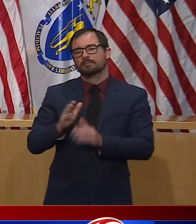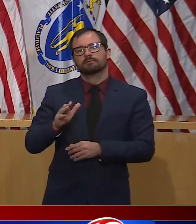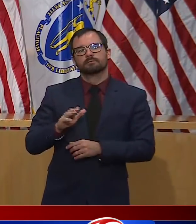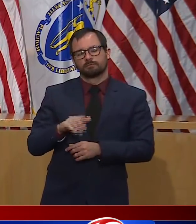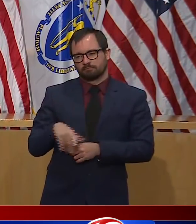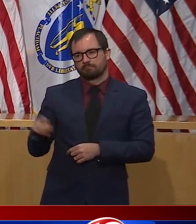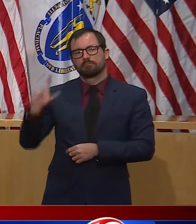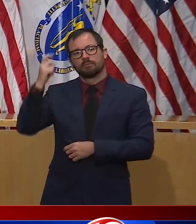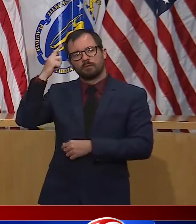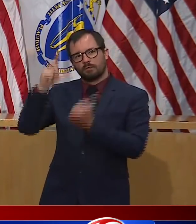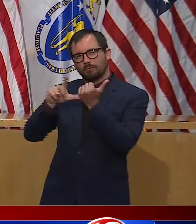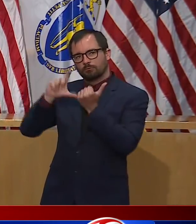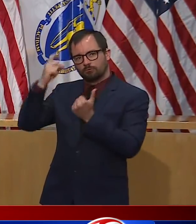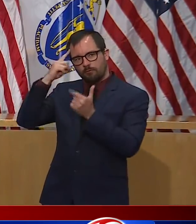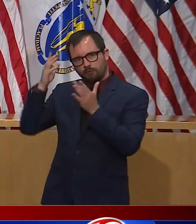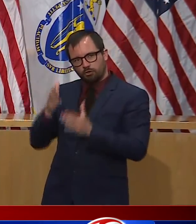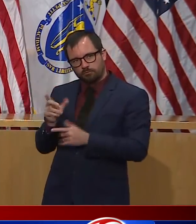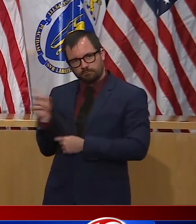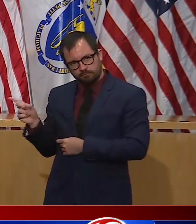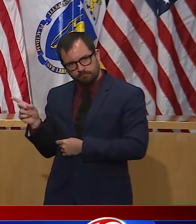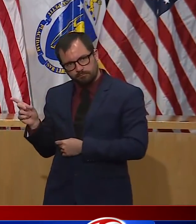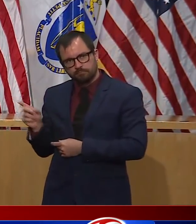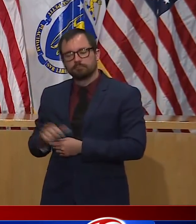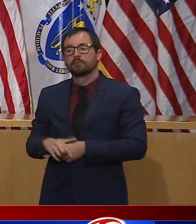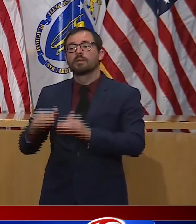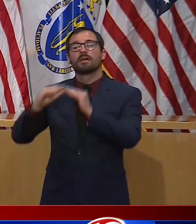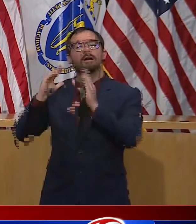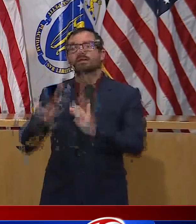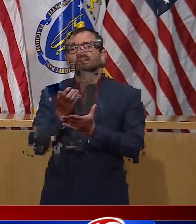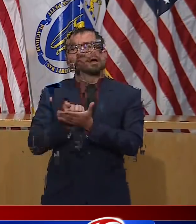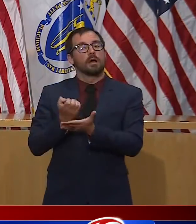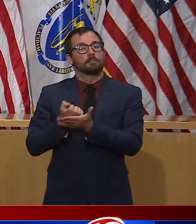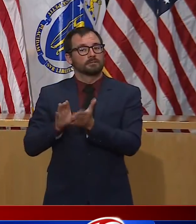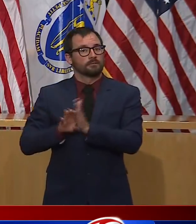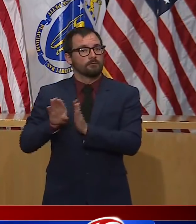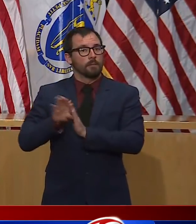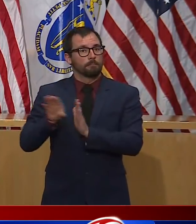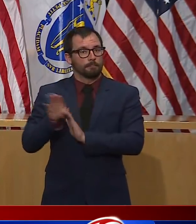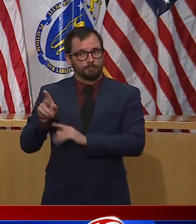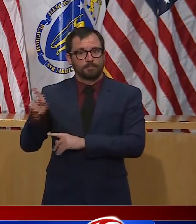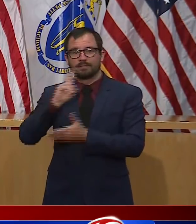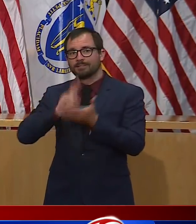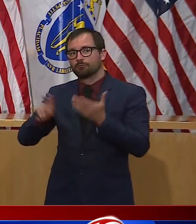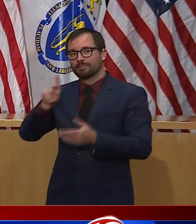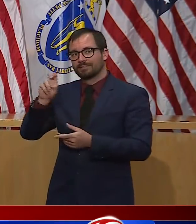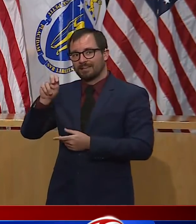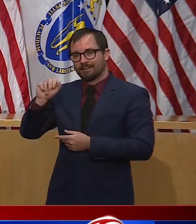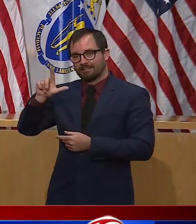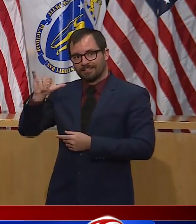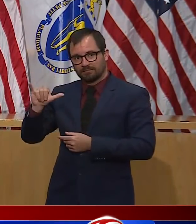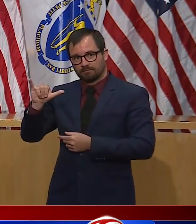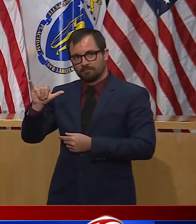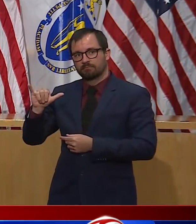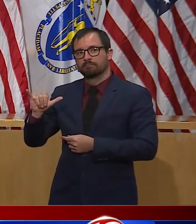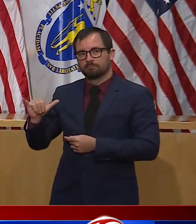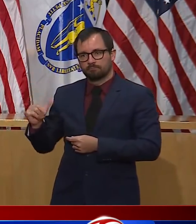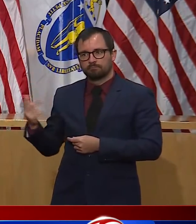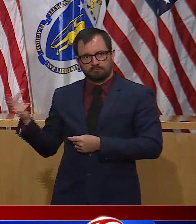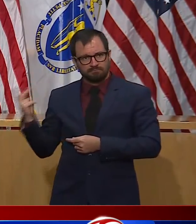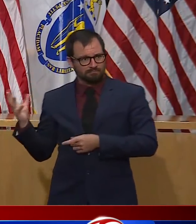from across Massachusetts diverse economy. They listened and they learned from hundreds of points of view.